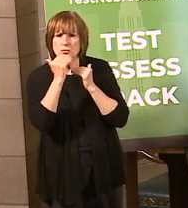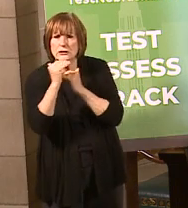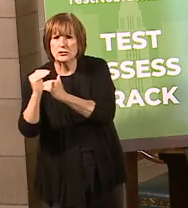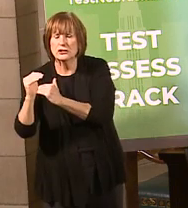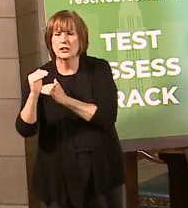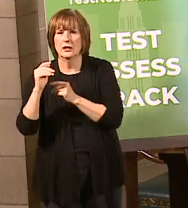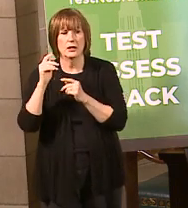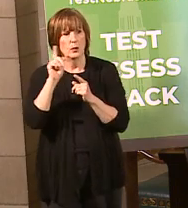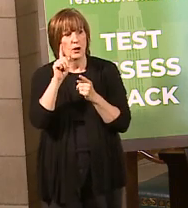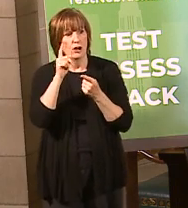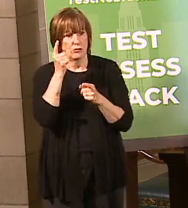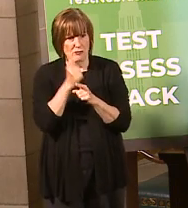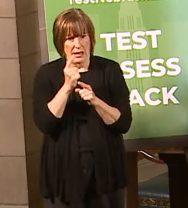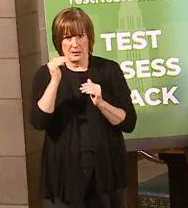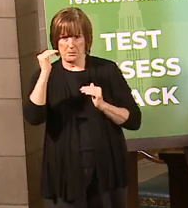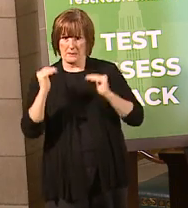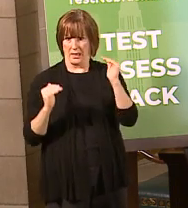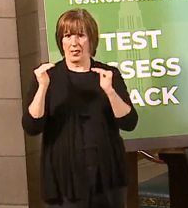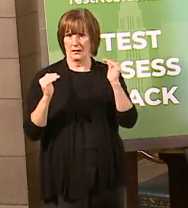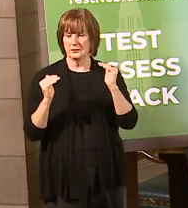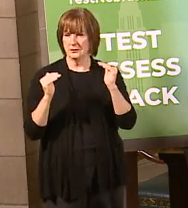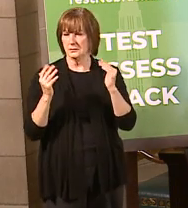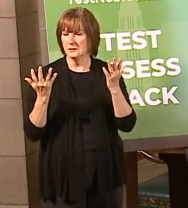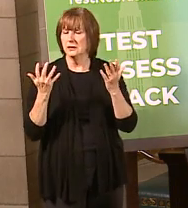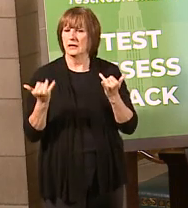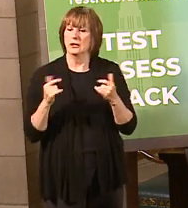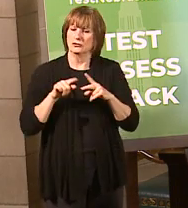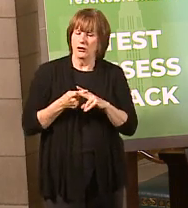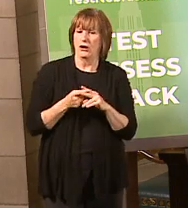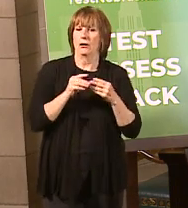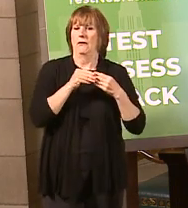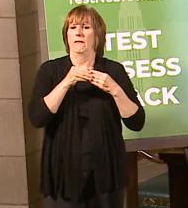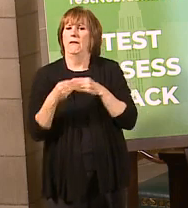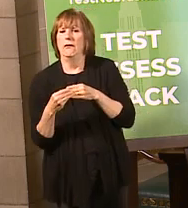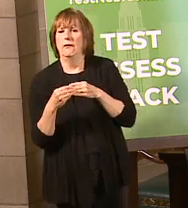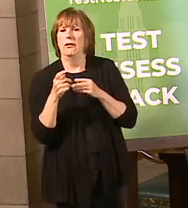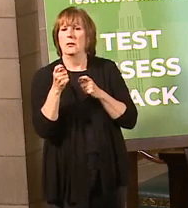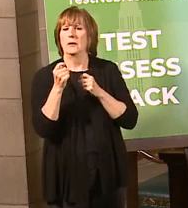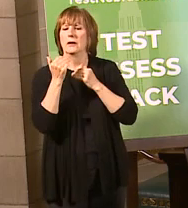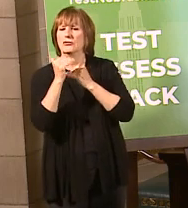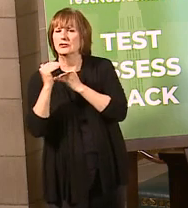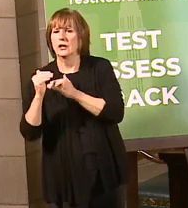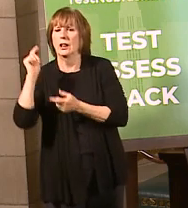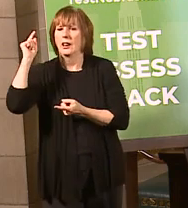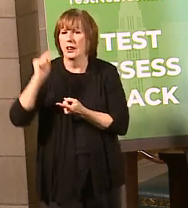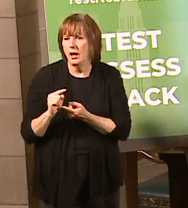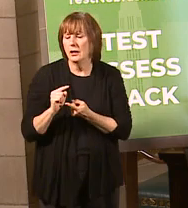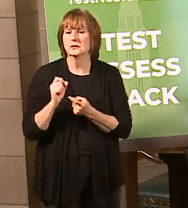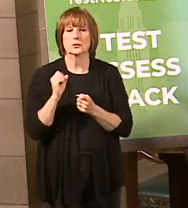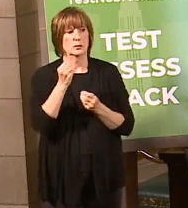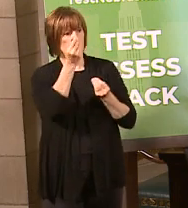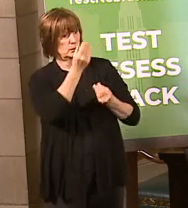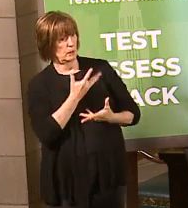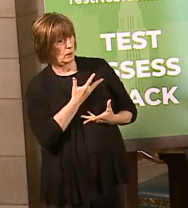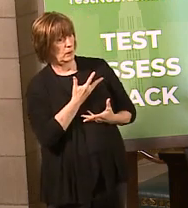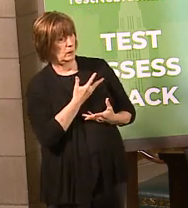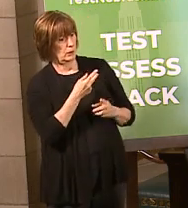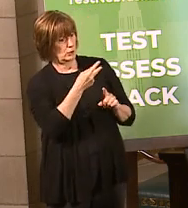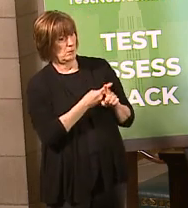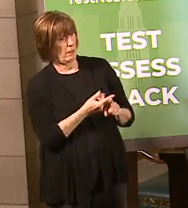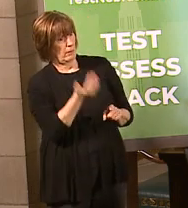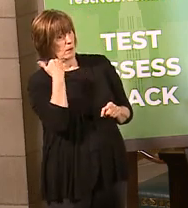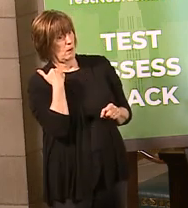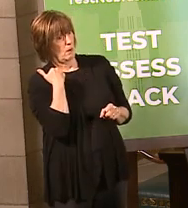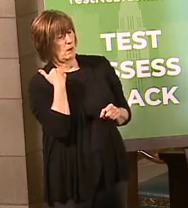do we have that capacity? And so that's what we're doing right now as we start to loosen these restrictions. So again, the thing we were told to manage to two months ago,